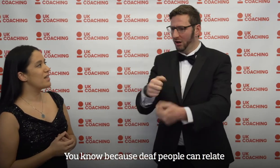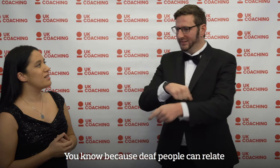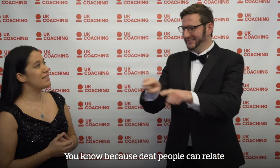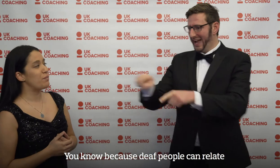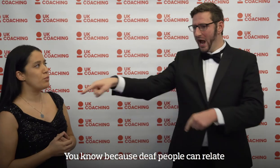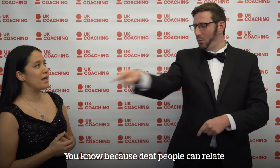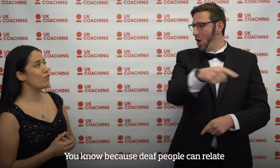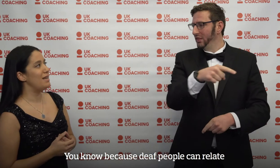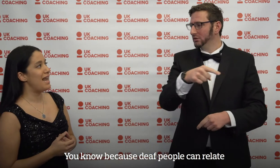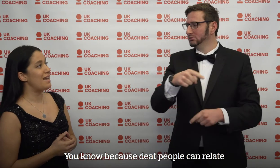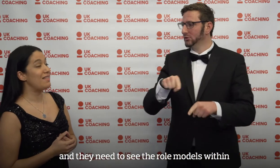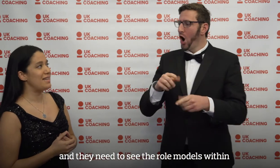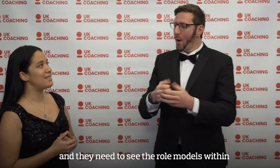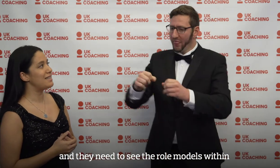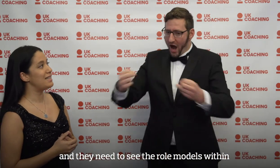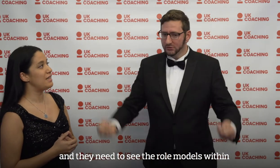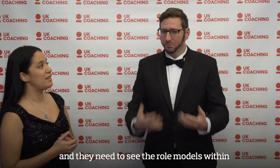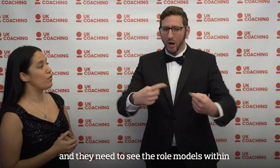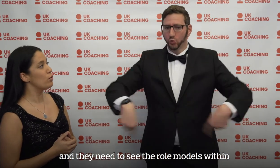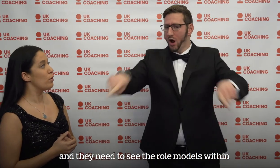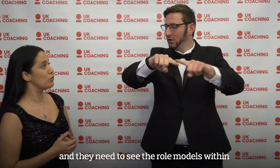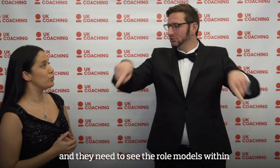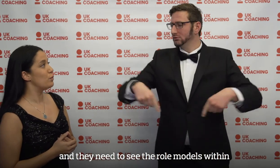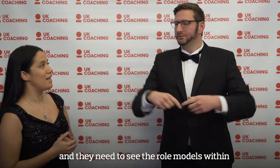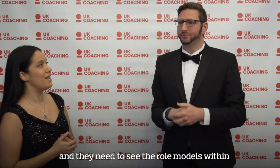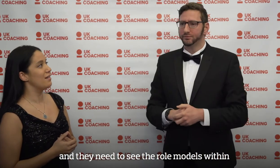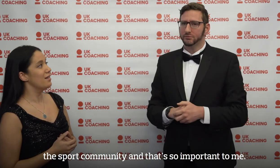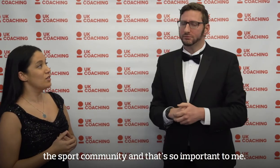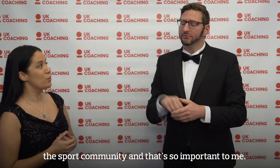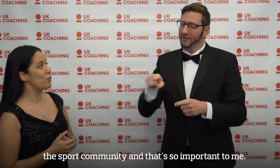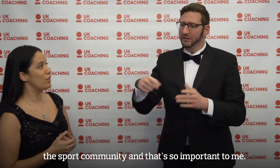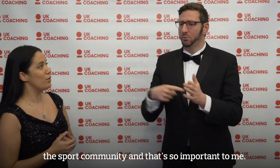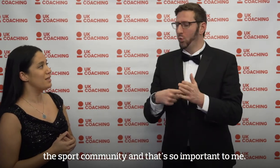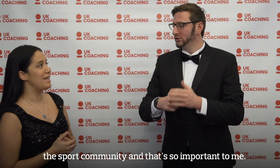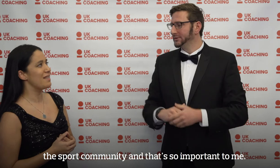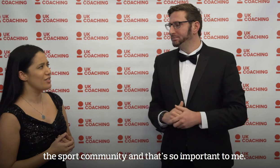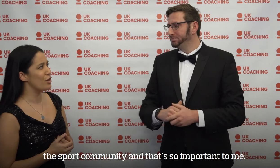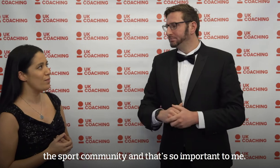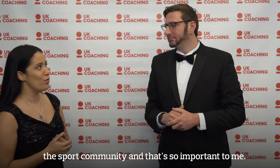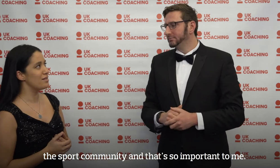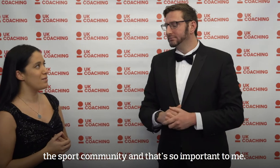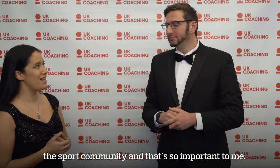because deaf people can relate and they need to see the role models within the sport community and that's so important to me.